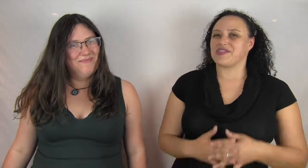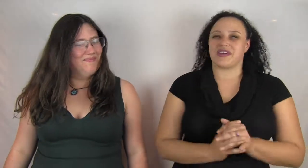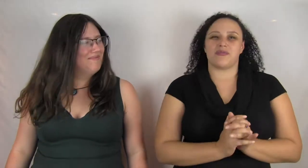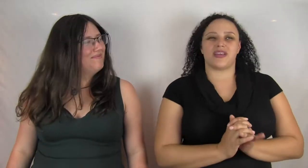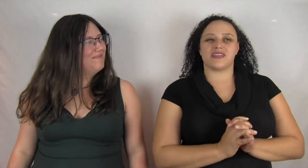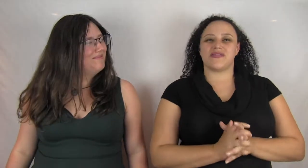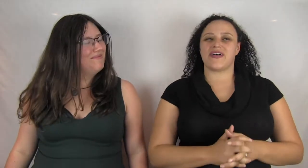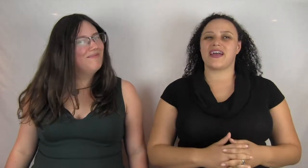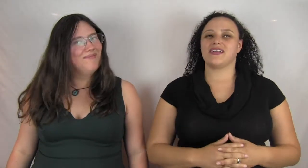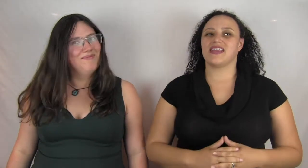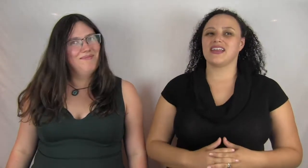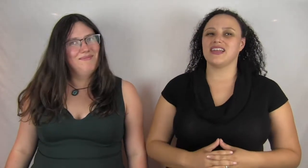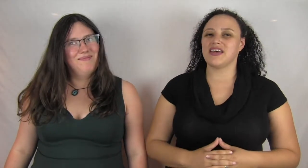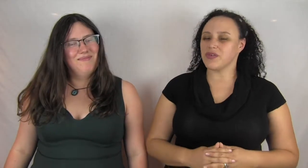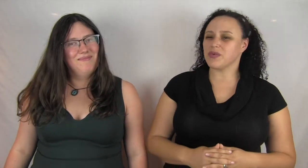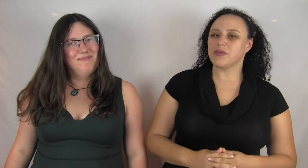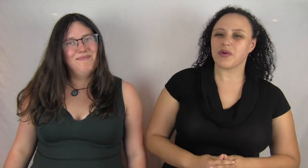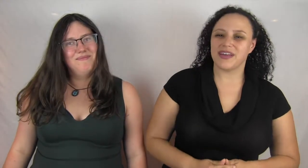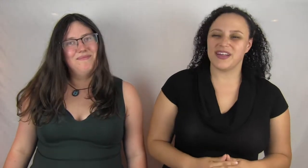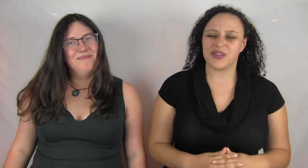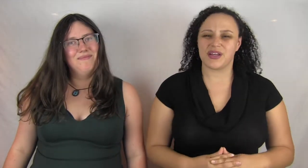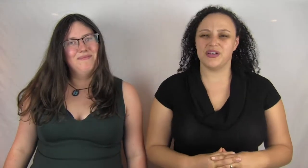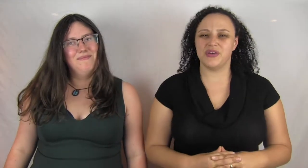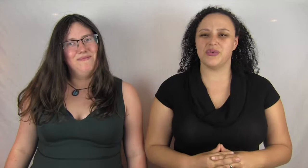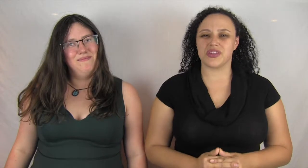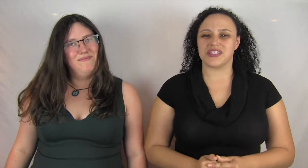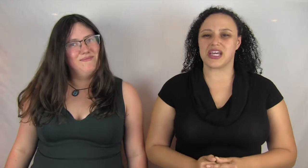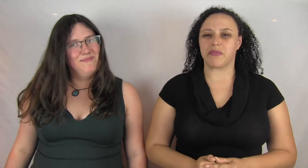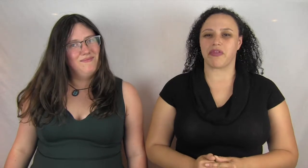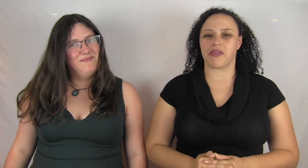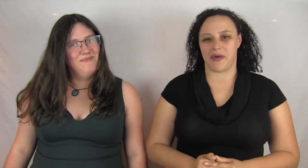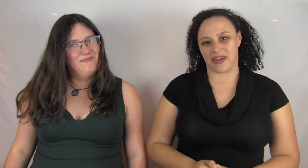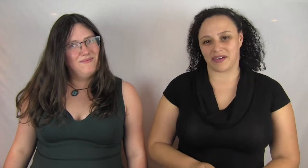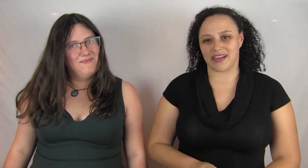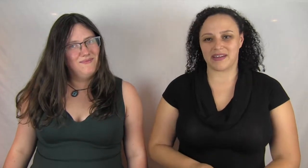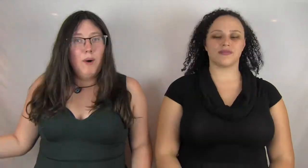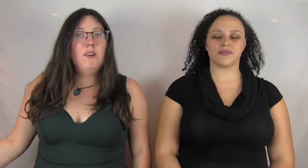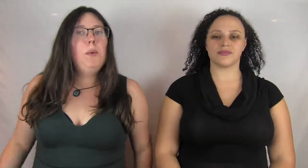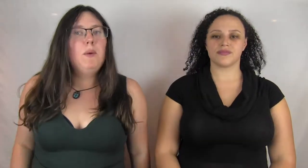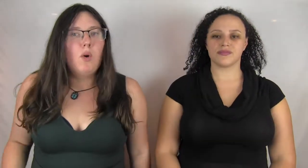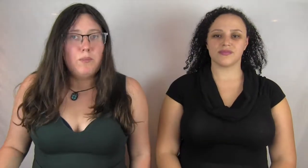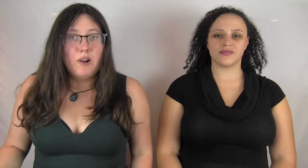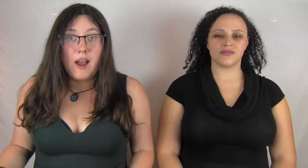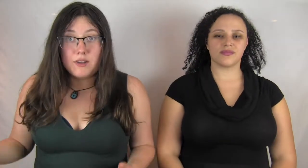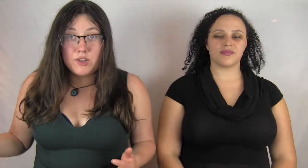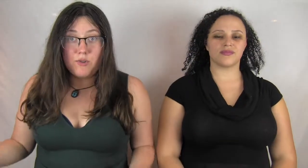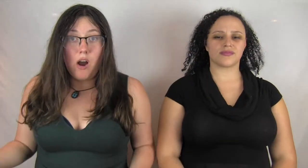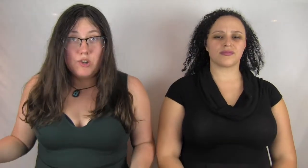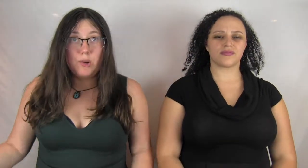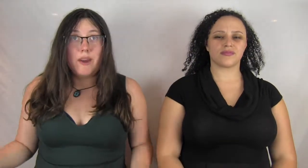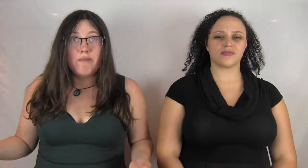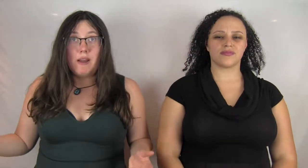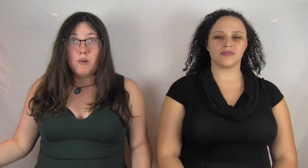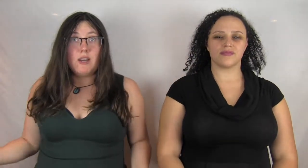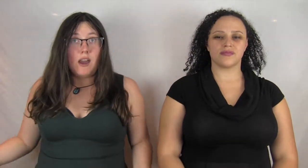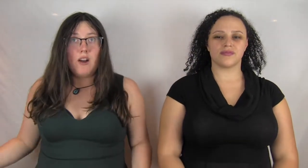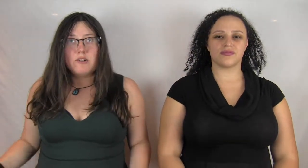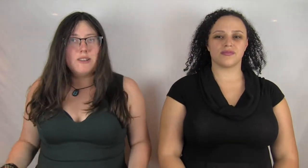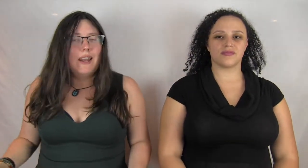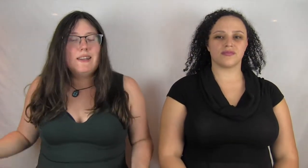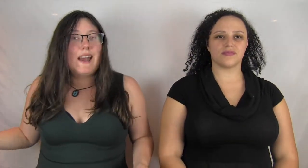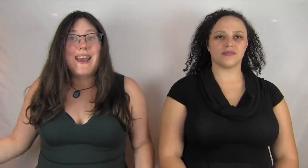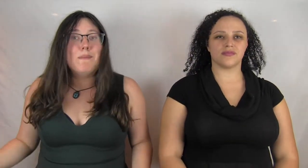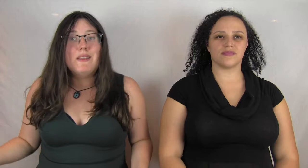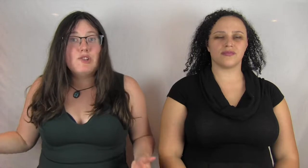this novel falls down a bit is the fact that it never really brought anything new to the table thematically. Wonder Woman Warbringer had a strong showing of minority